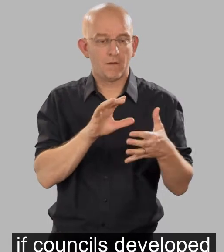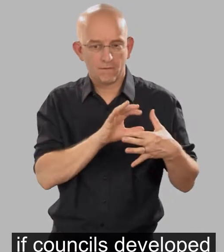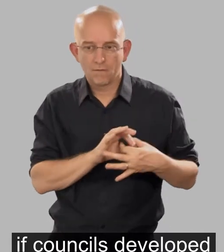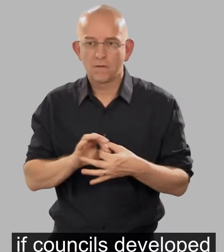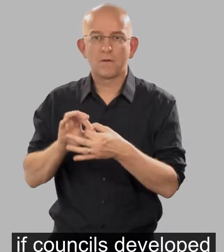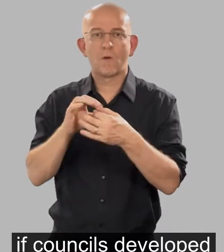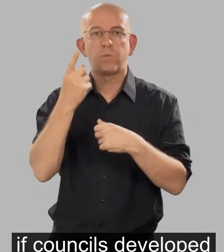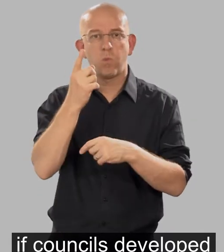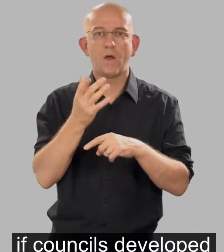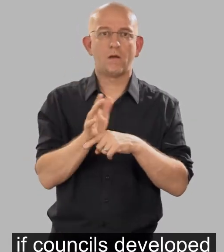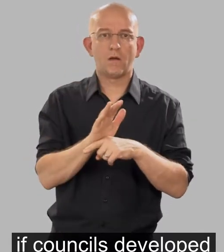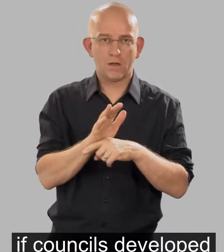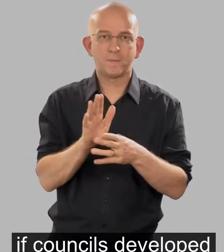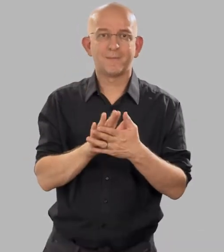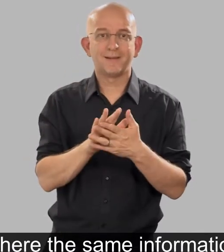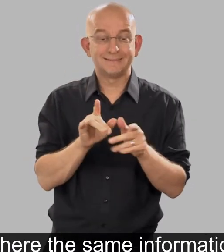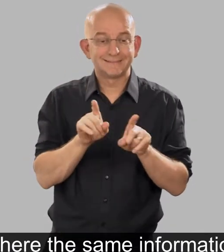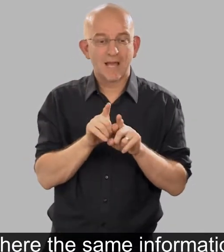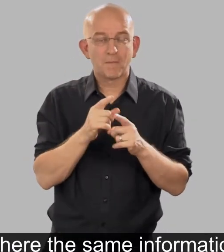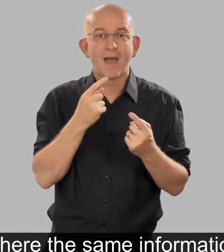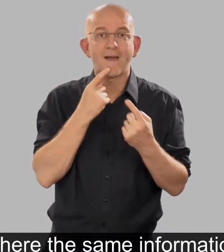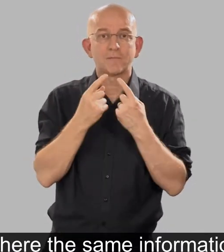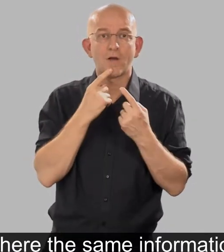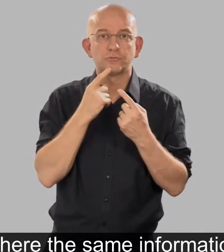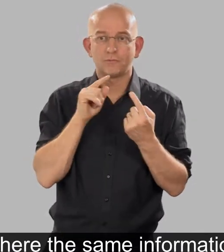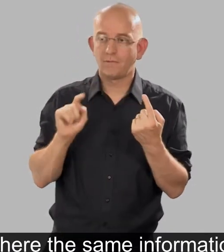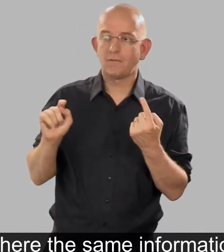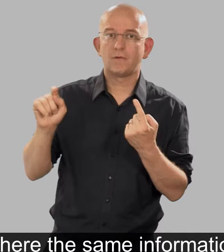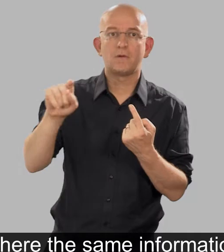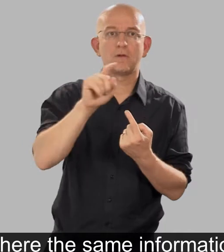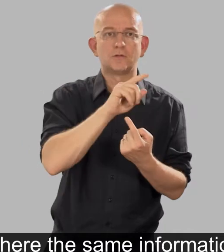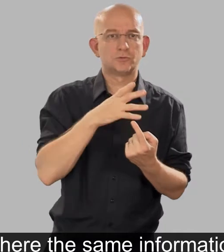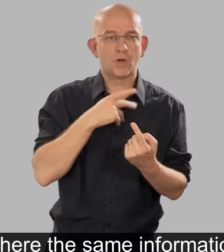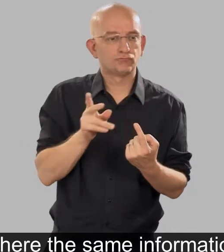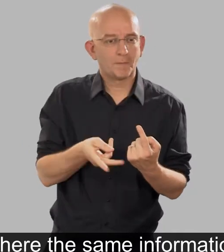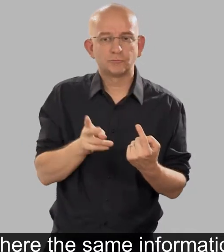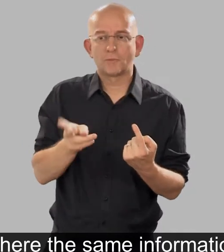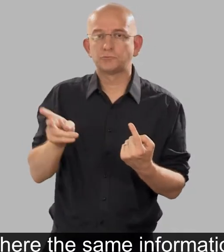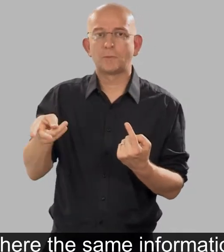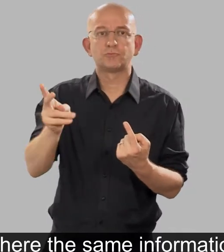generic films together where the same information applies to all authorities.